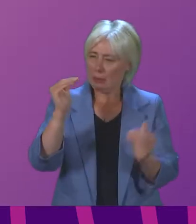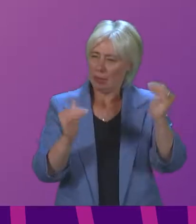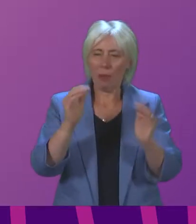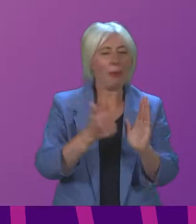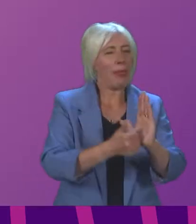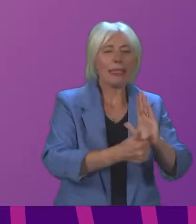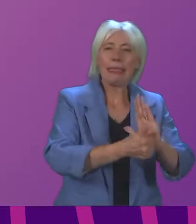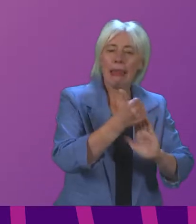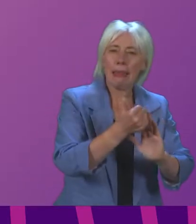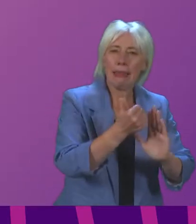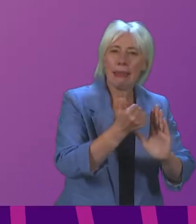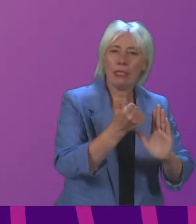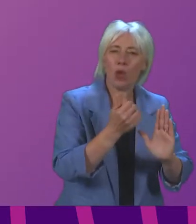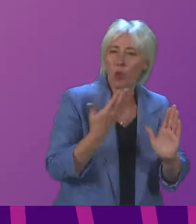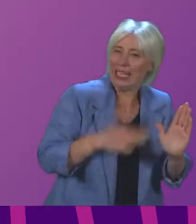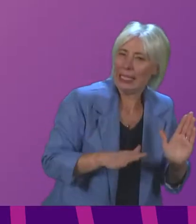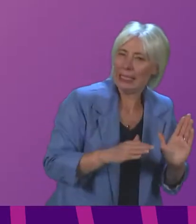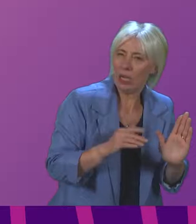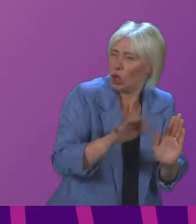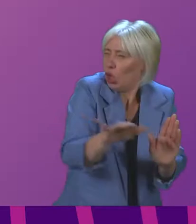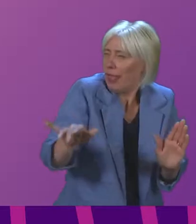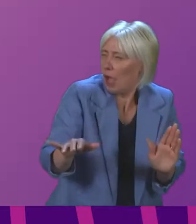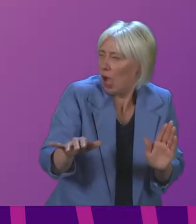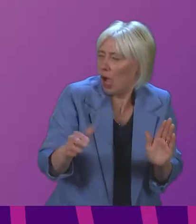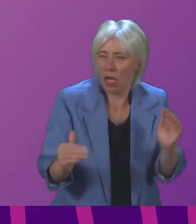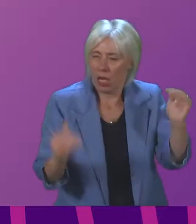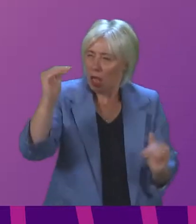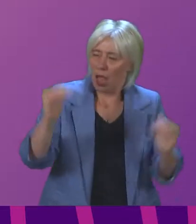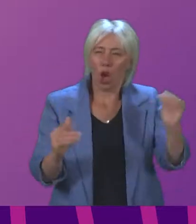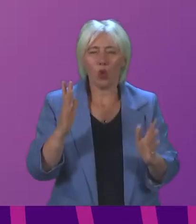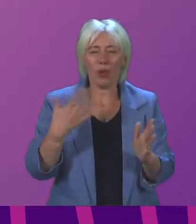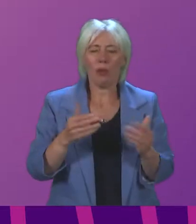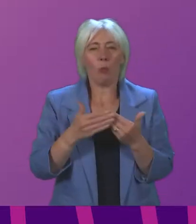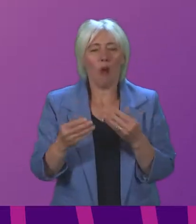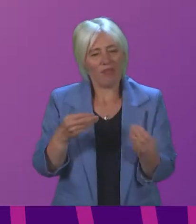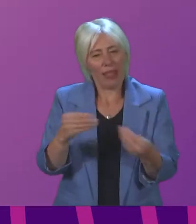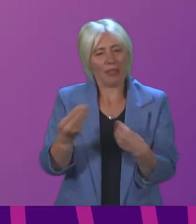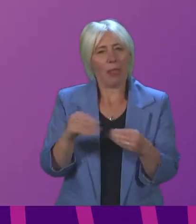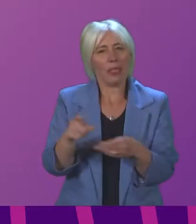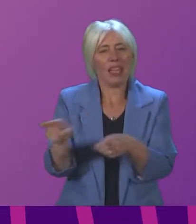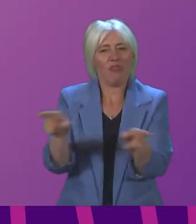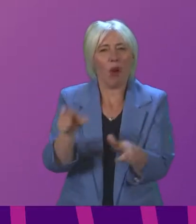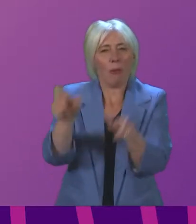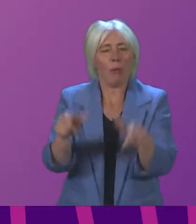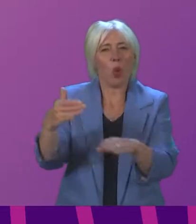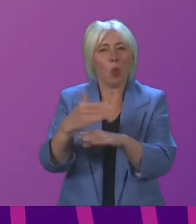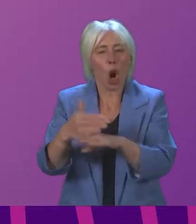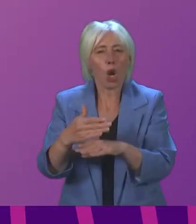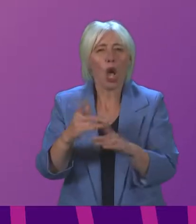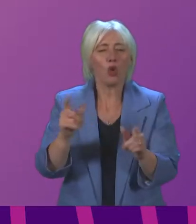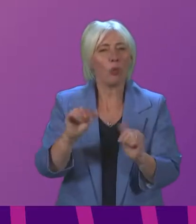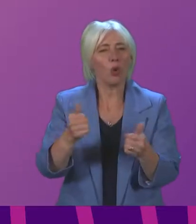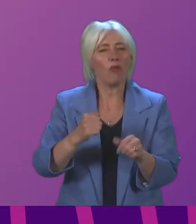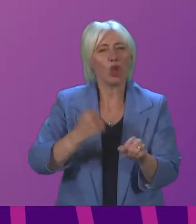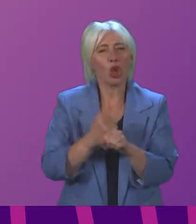skills within the economy and perhaps a lack of flexibility within the labour force. And it would be very helpful if the Scottish Government could spell out